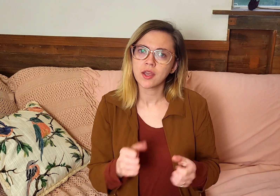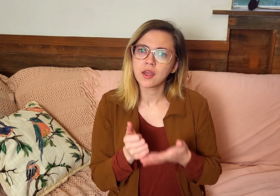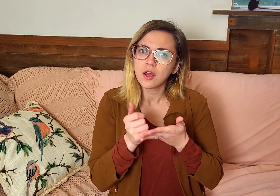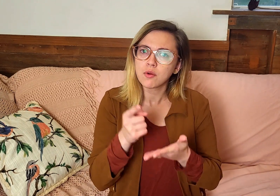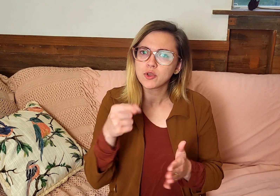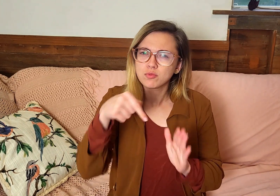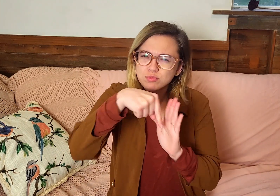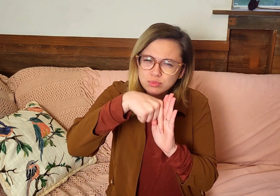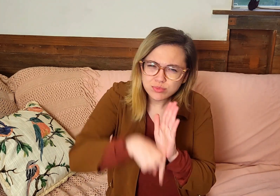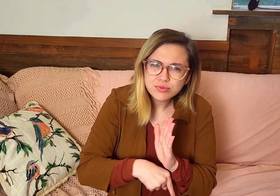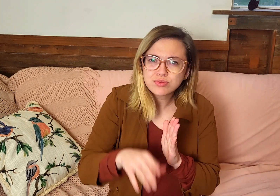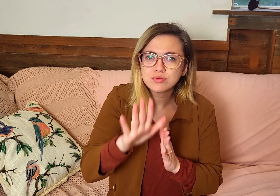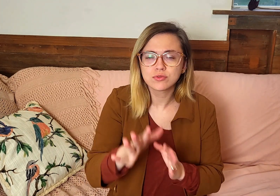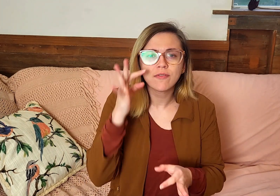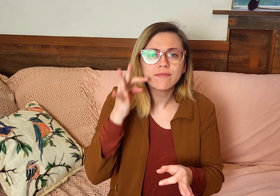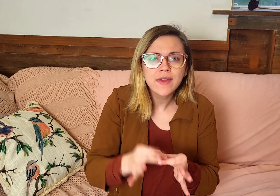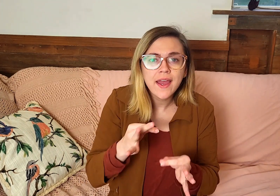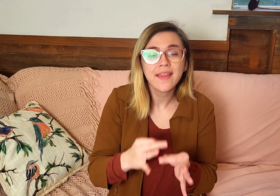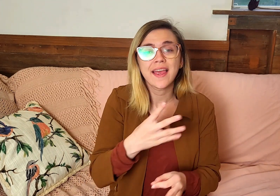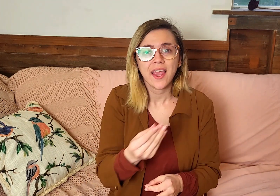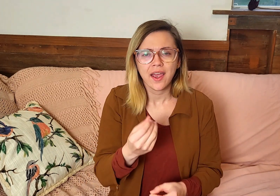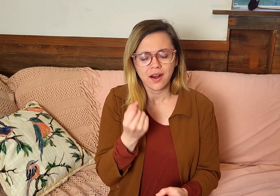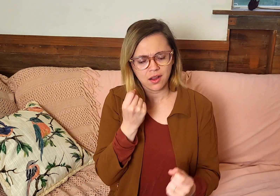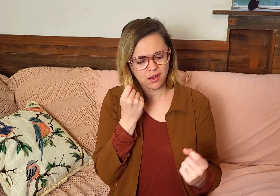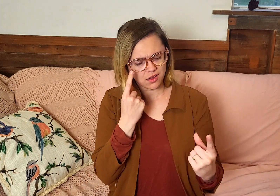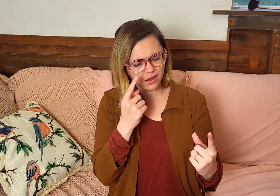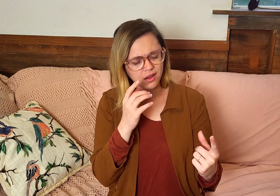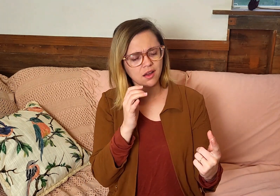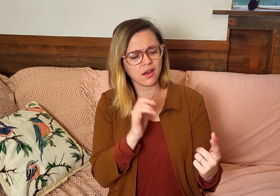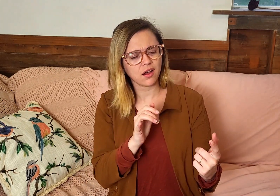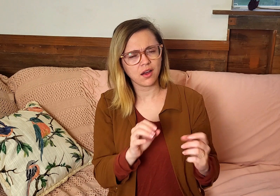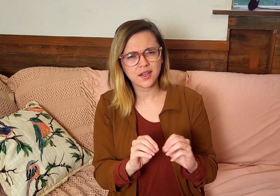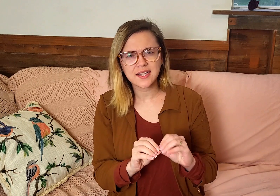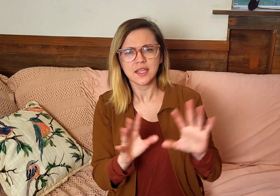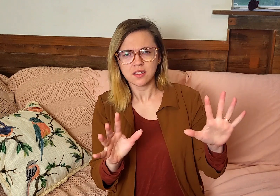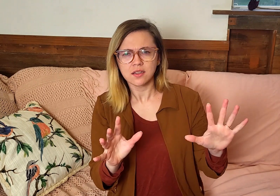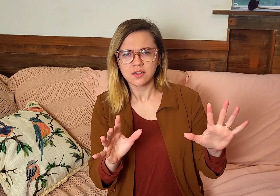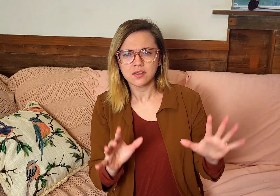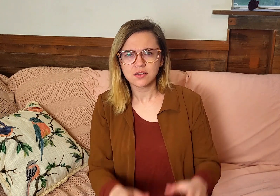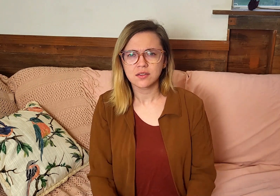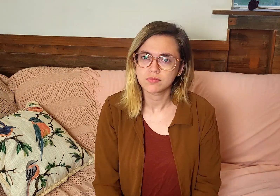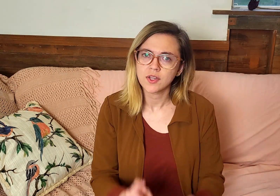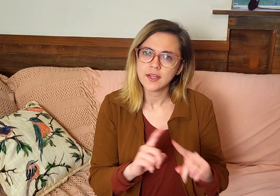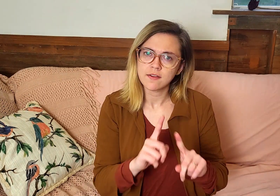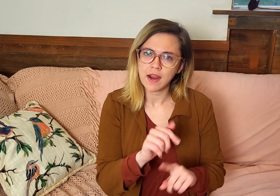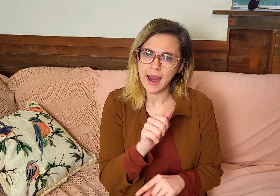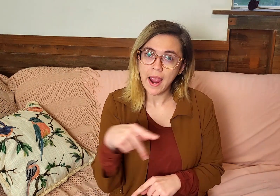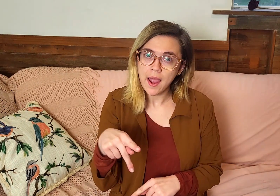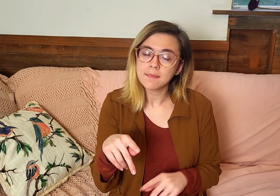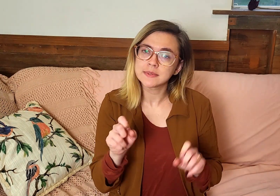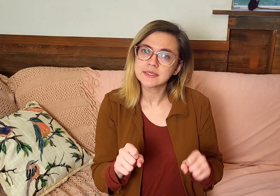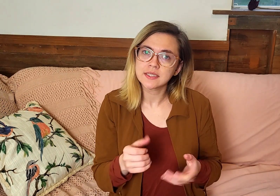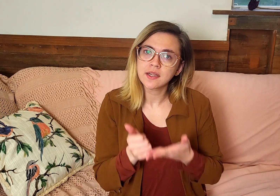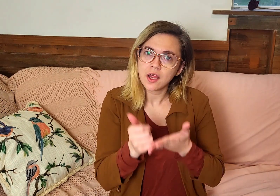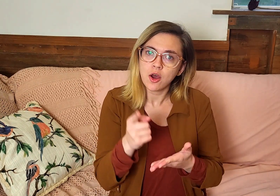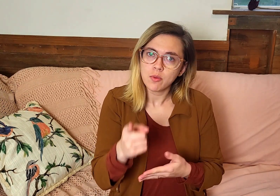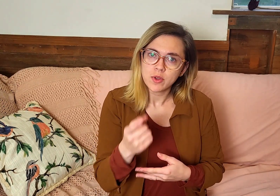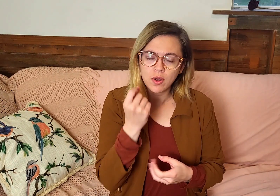And these all can help you deepen your faith and understanding with the scripture to help clarify